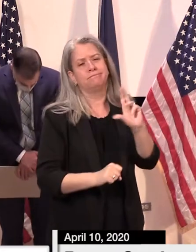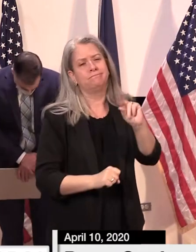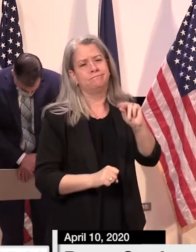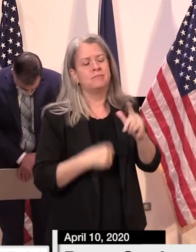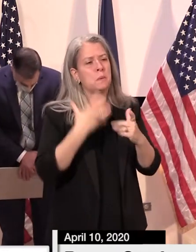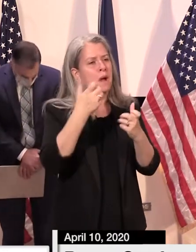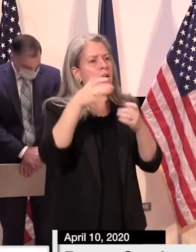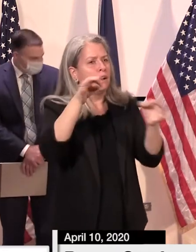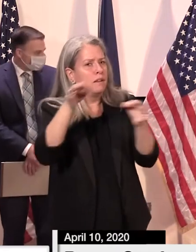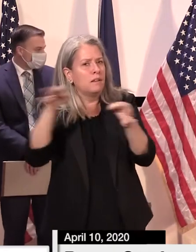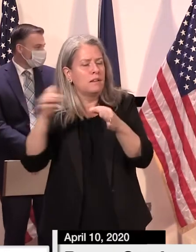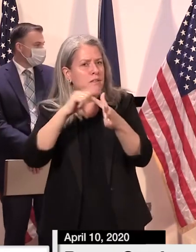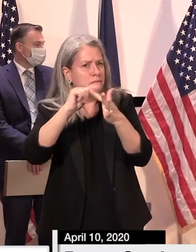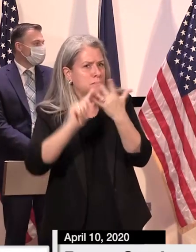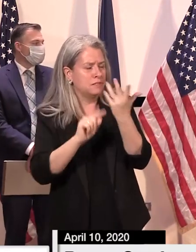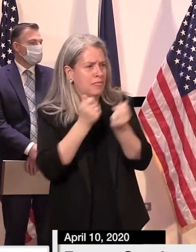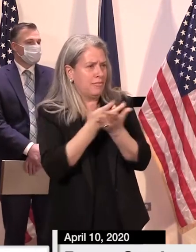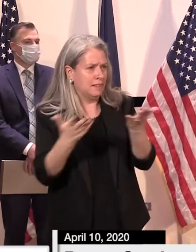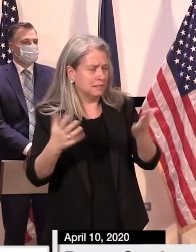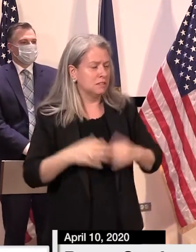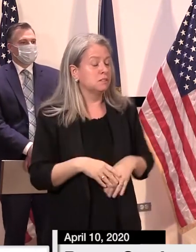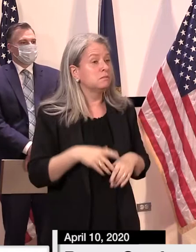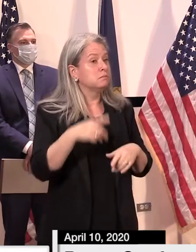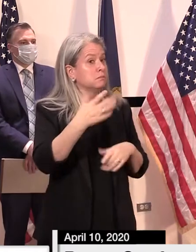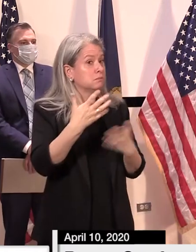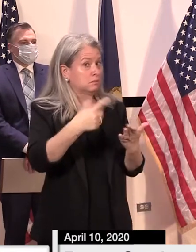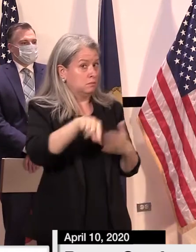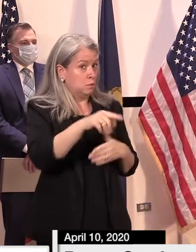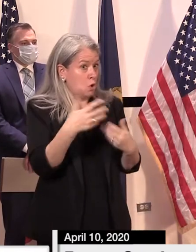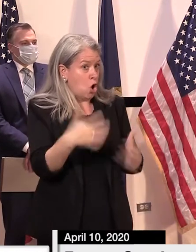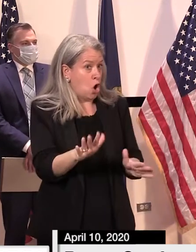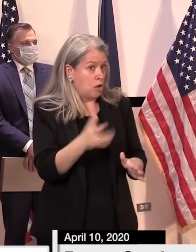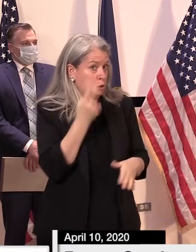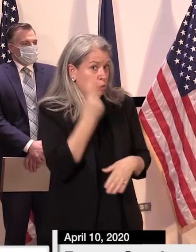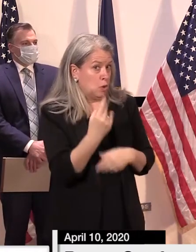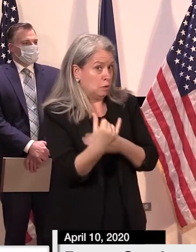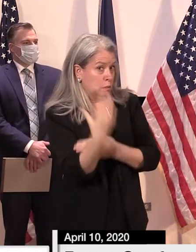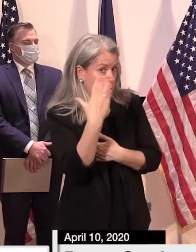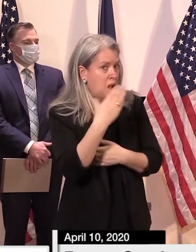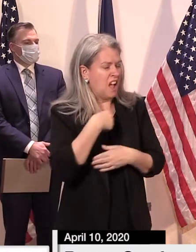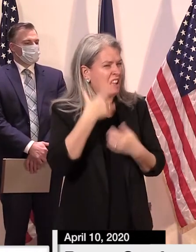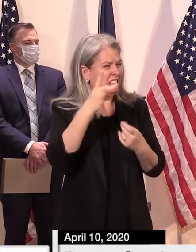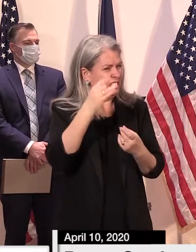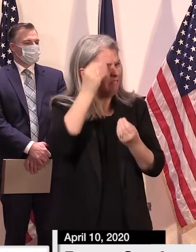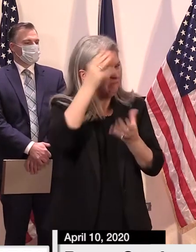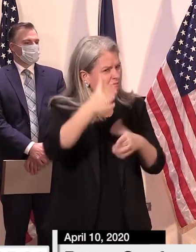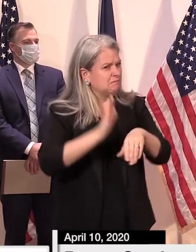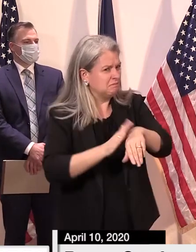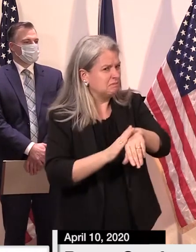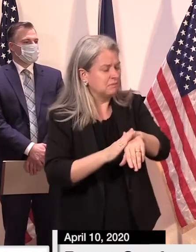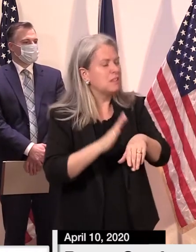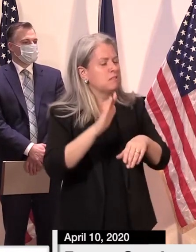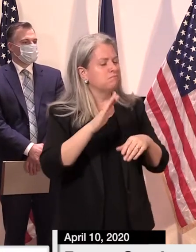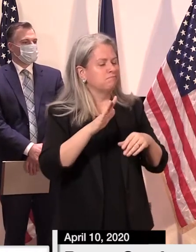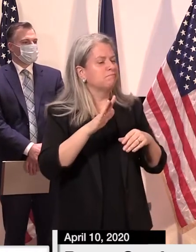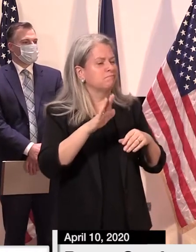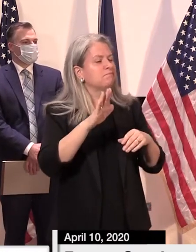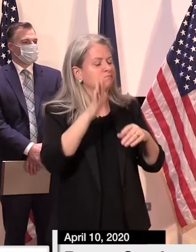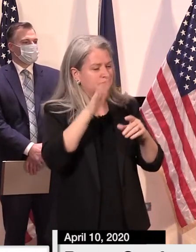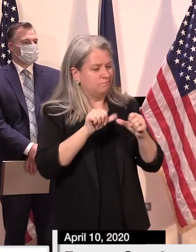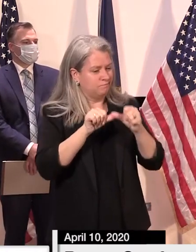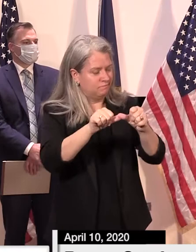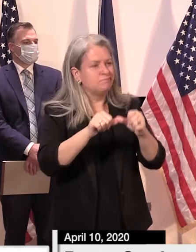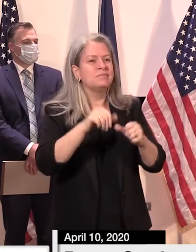earlier this morning, and as I forewarned over the last week, I have extended the state of emergency until May